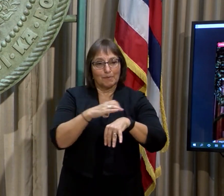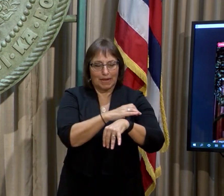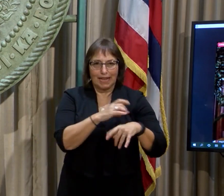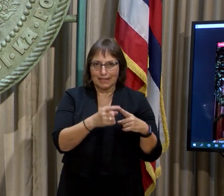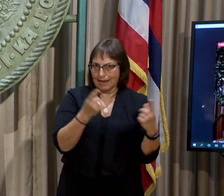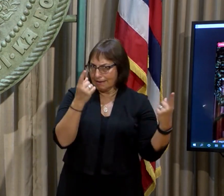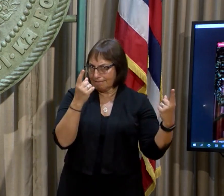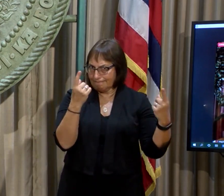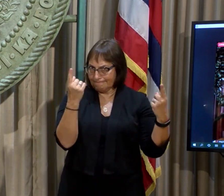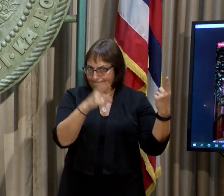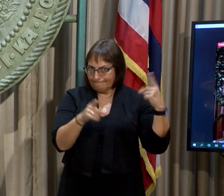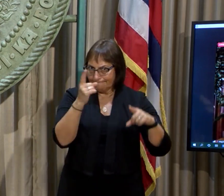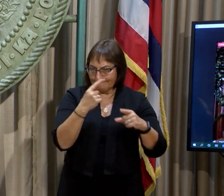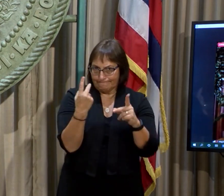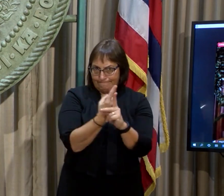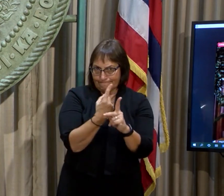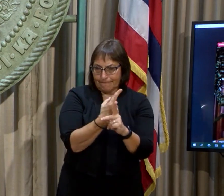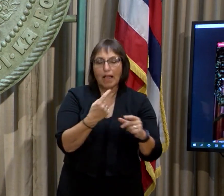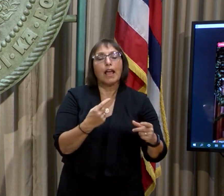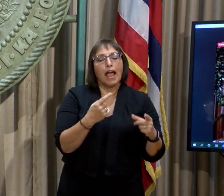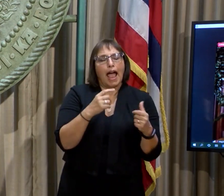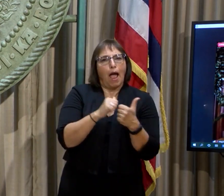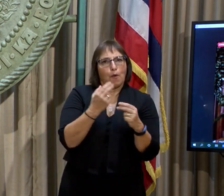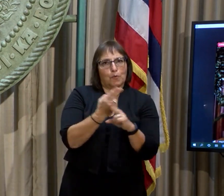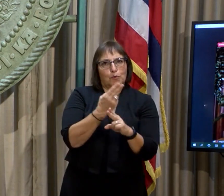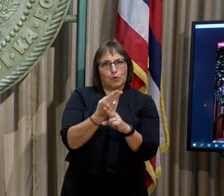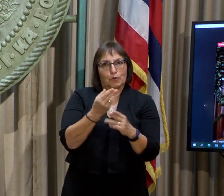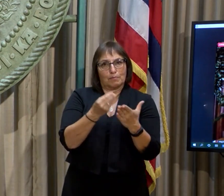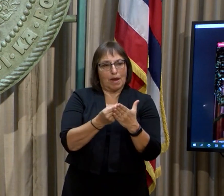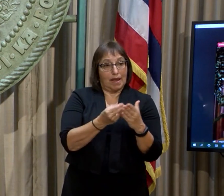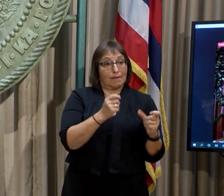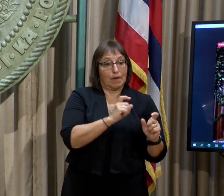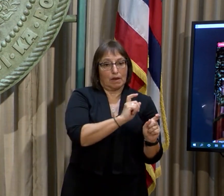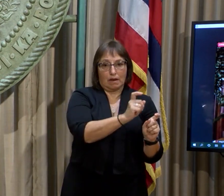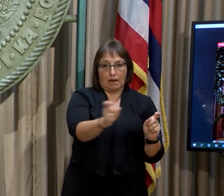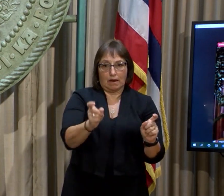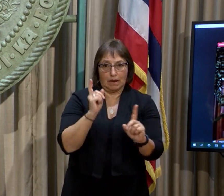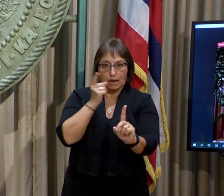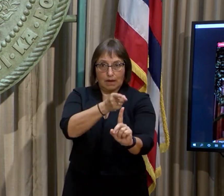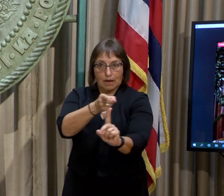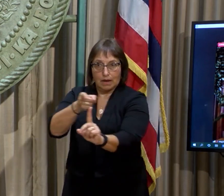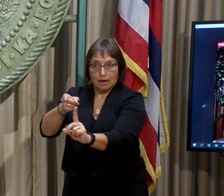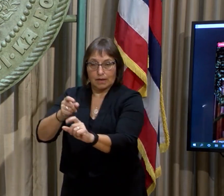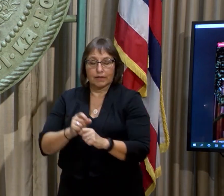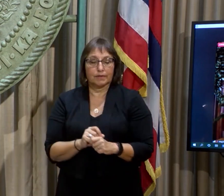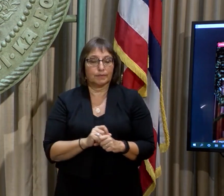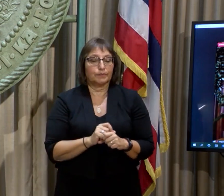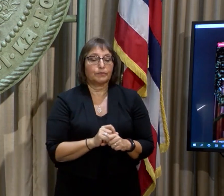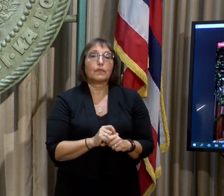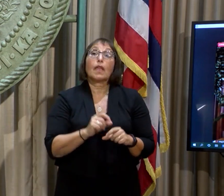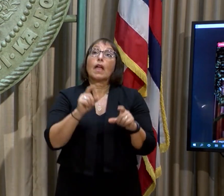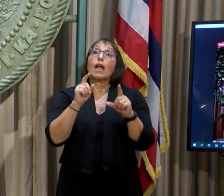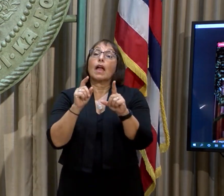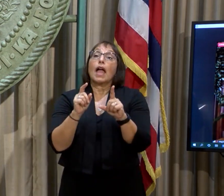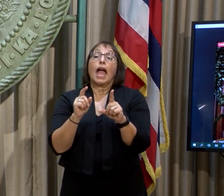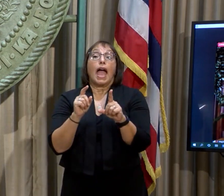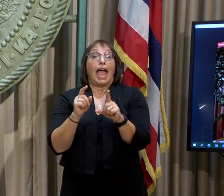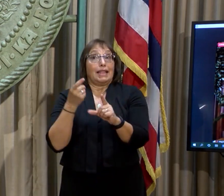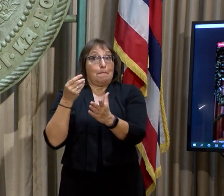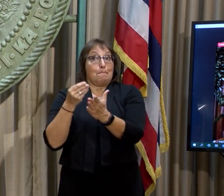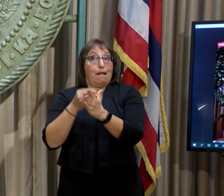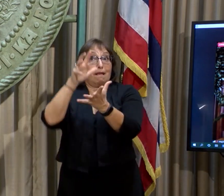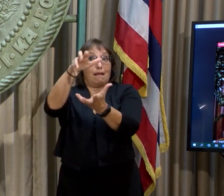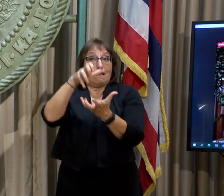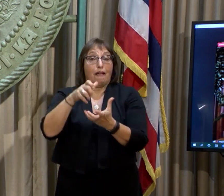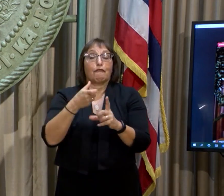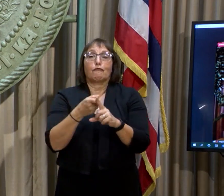where it is needed most. Other anticipated settlements with major drug makers will contribute millions